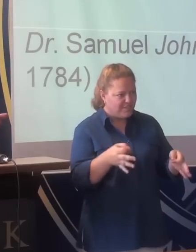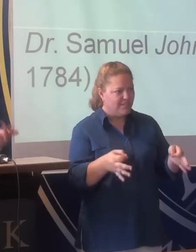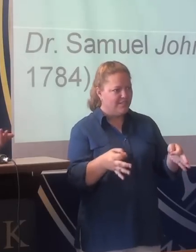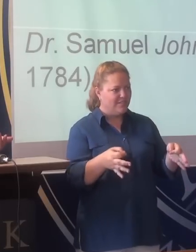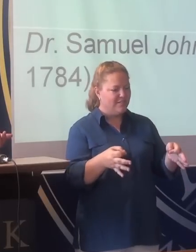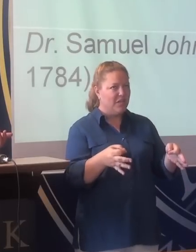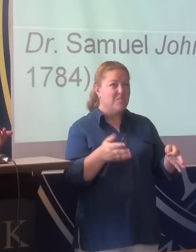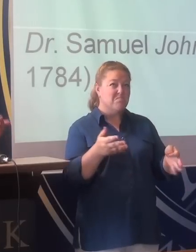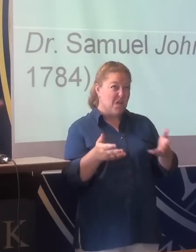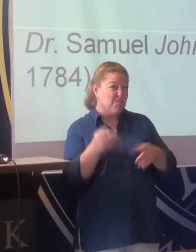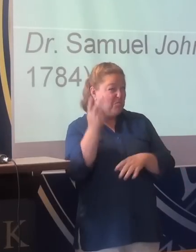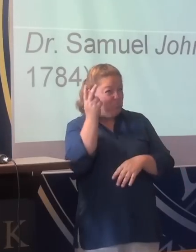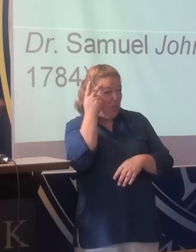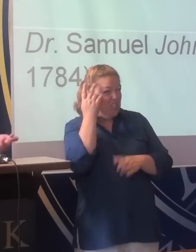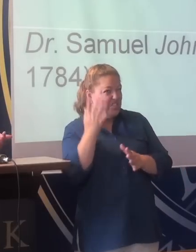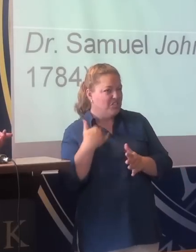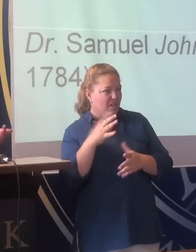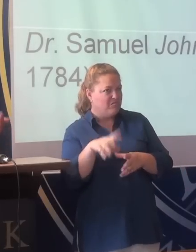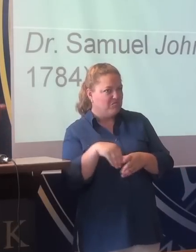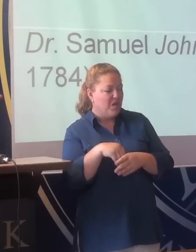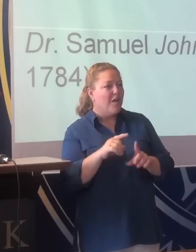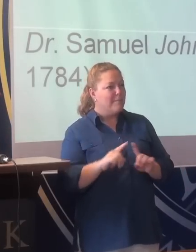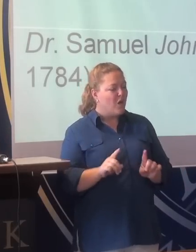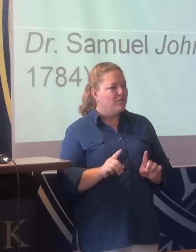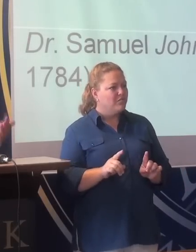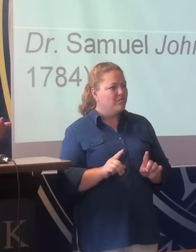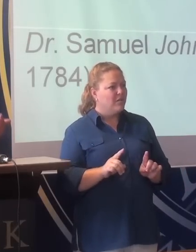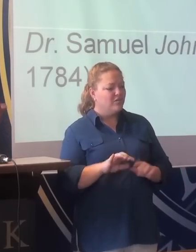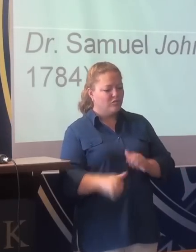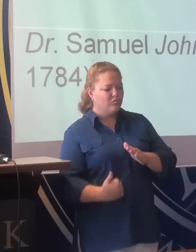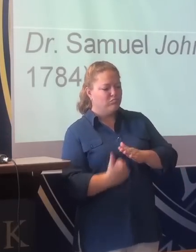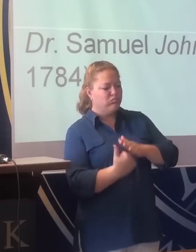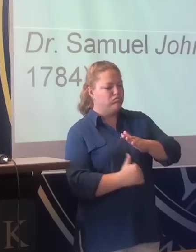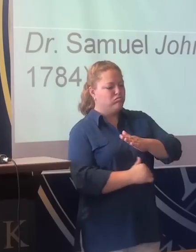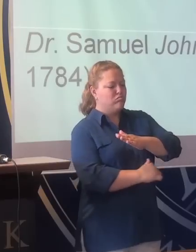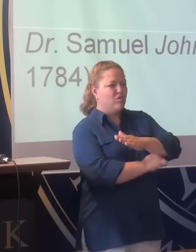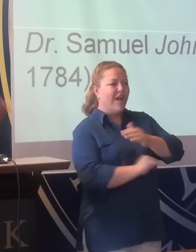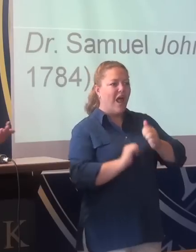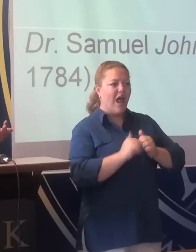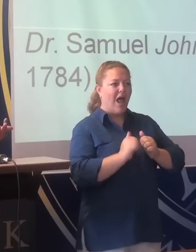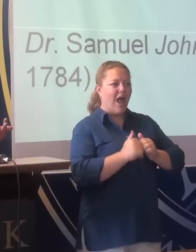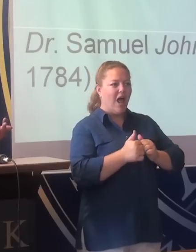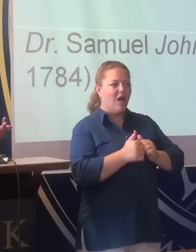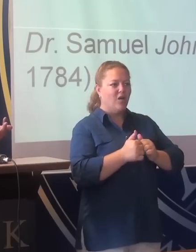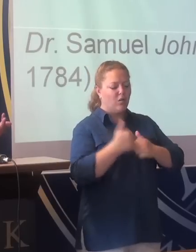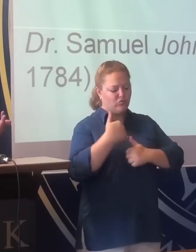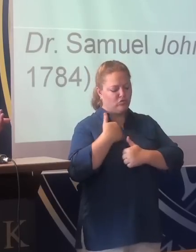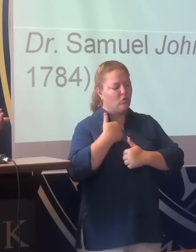maybe by politicians, but certainly by the soldiers and the police.